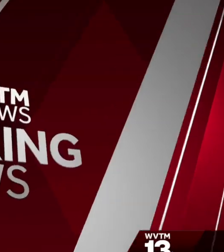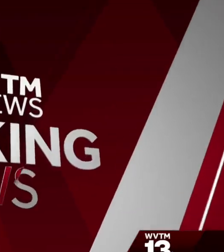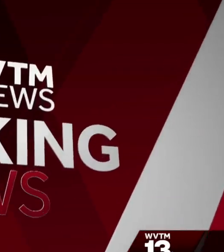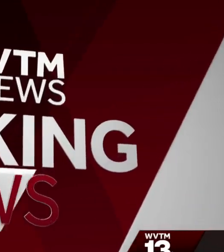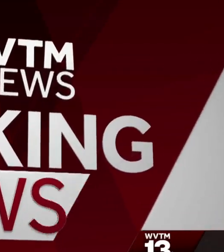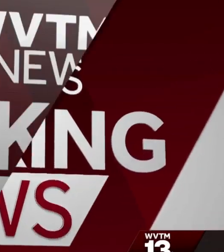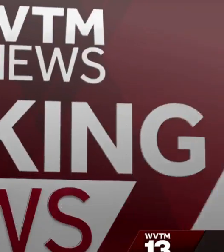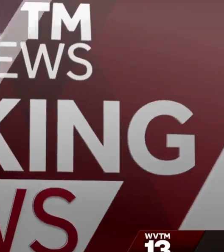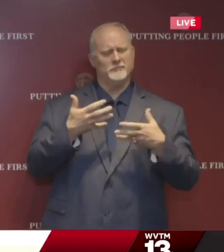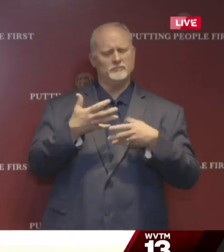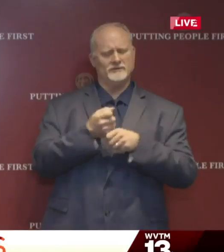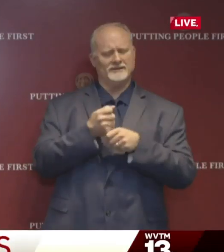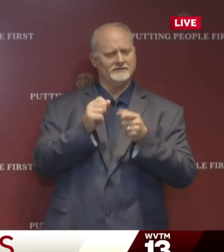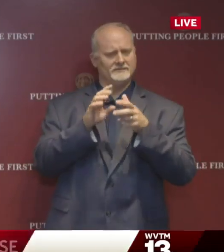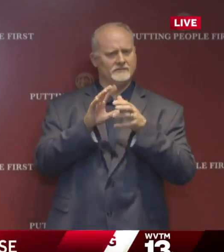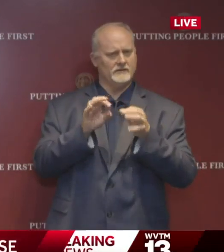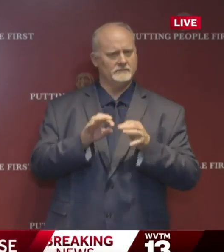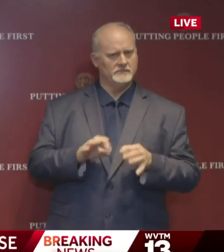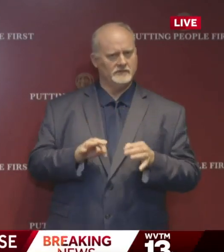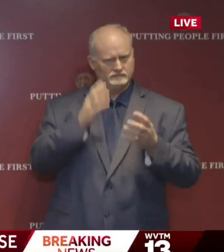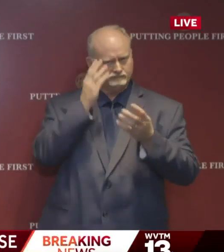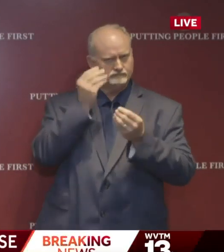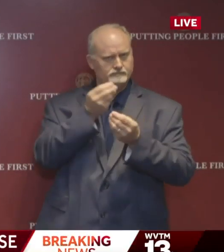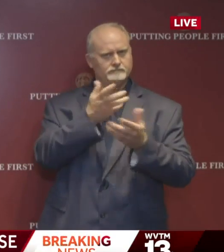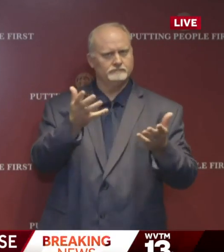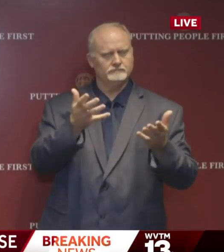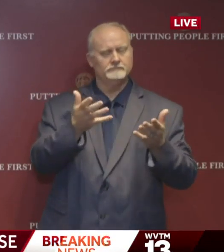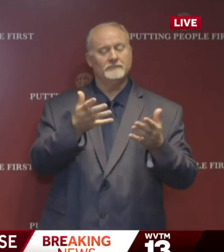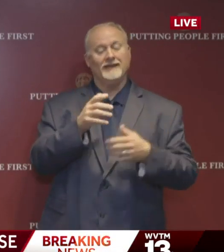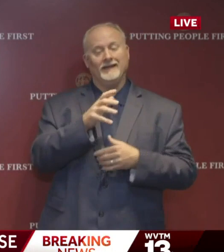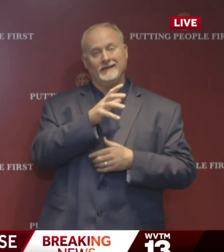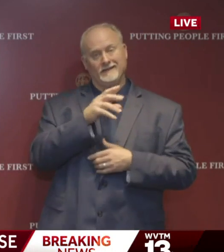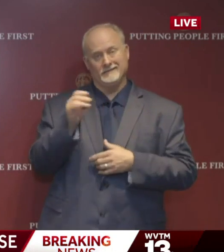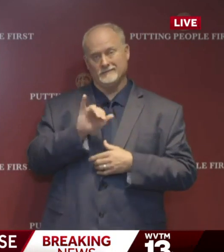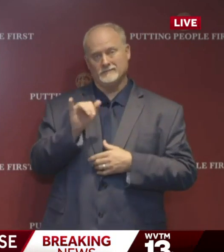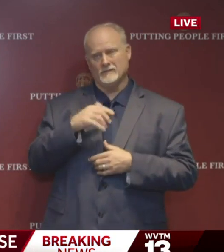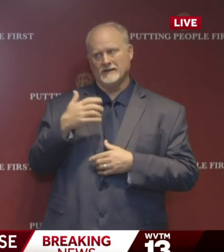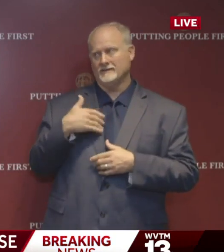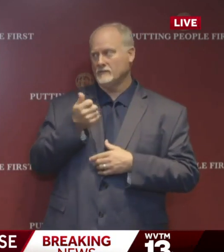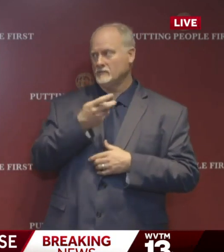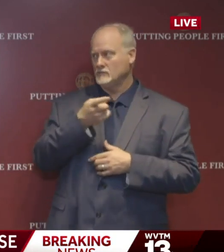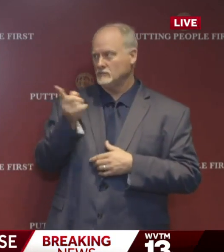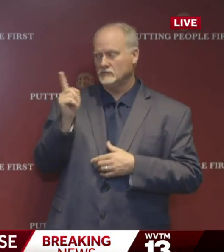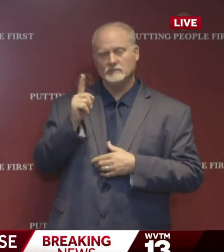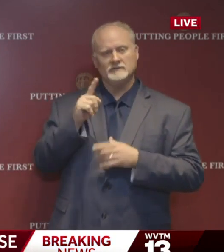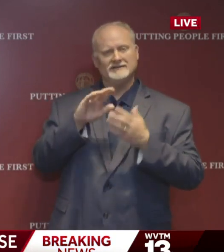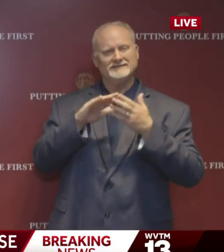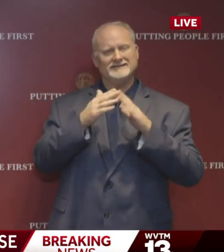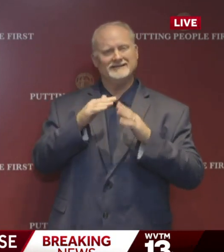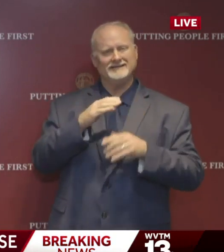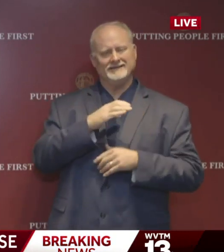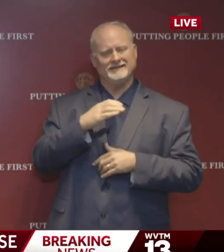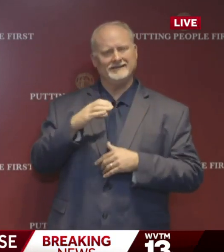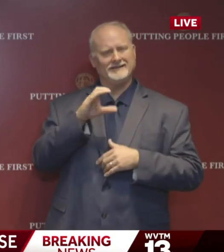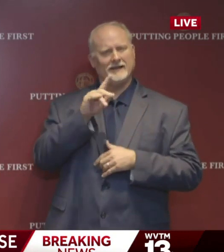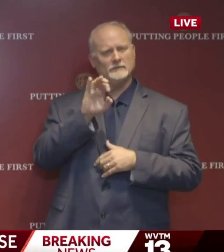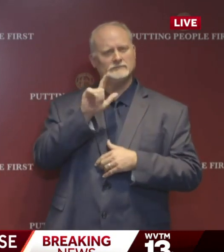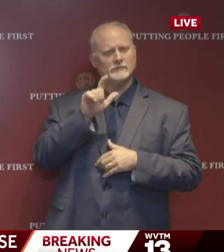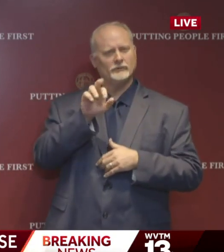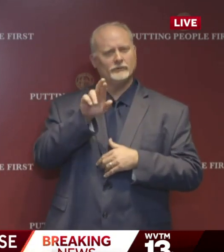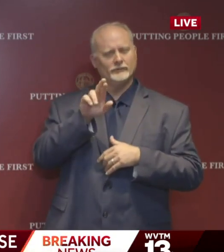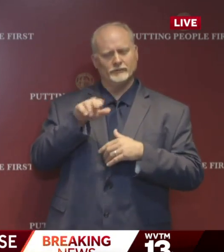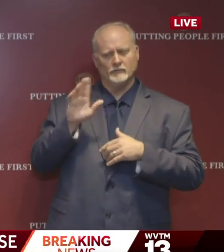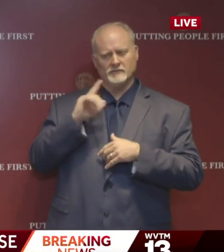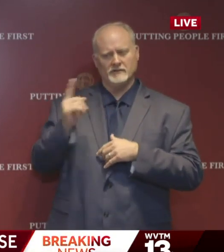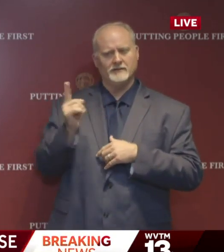I have some brief comments I would like to share with you. In addition to that, we have a few city councilors that will be making comments, as well